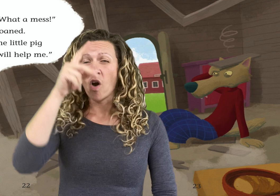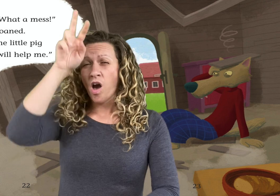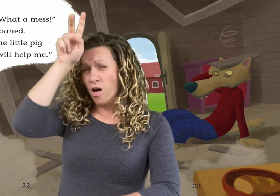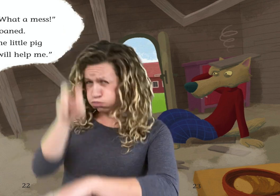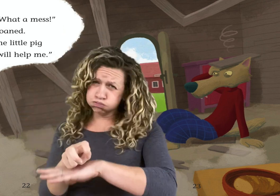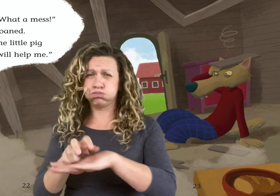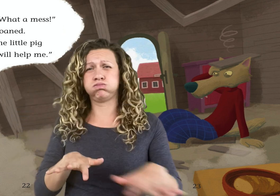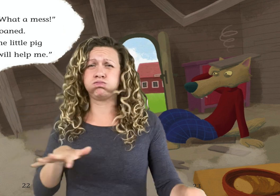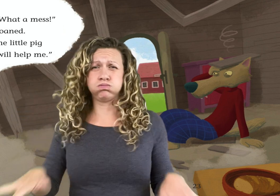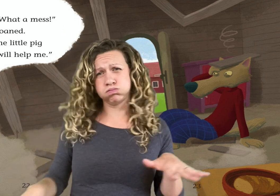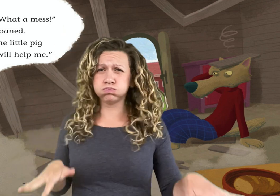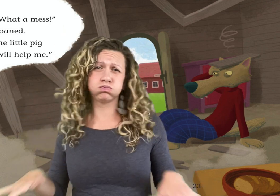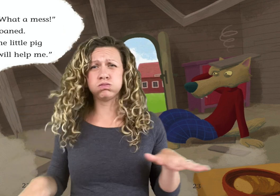Oh dear!